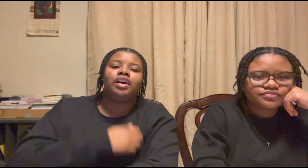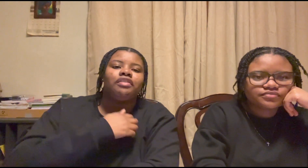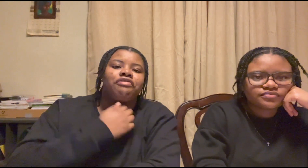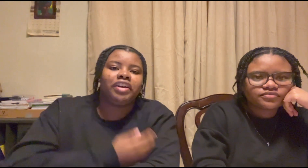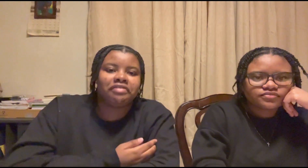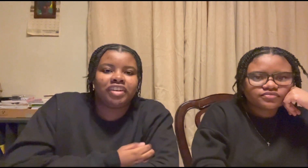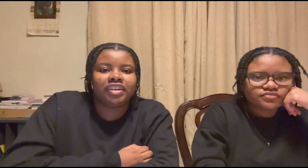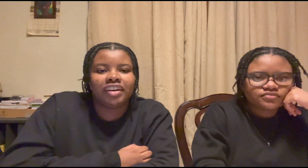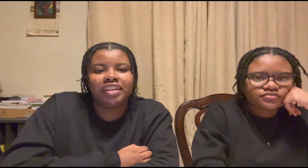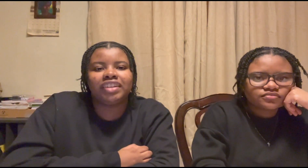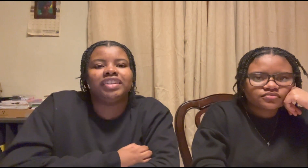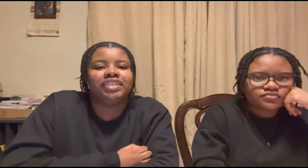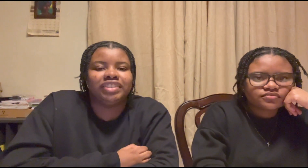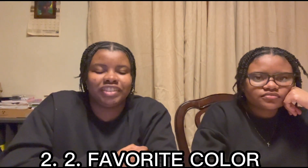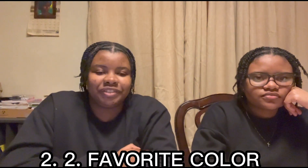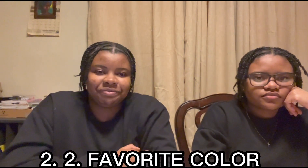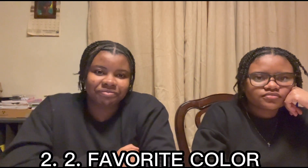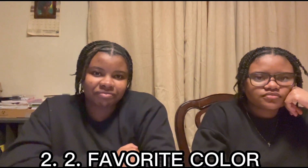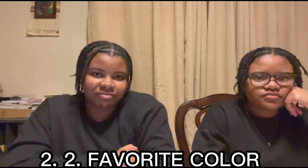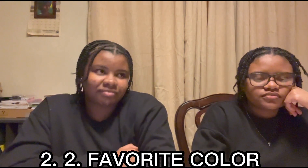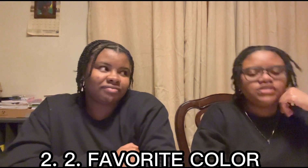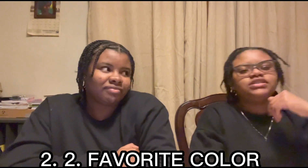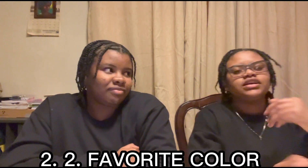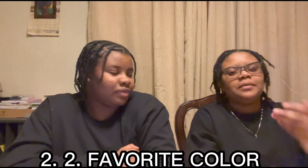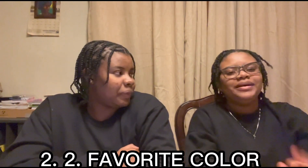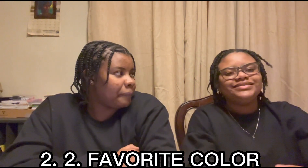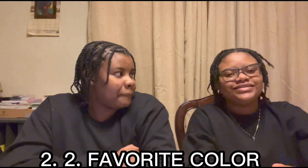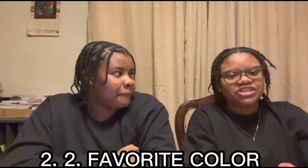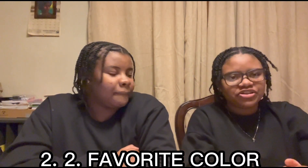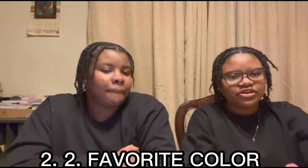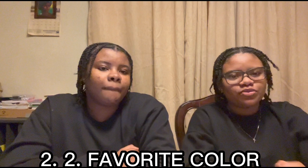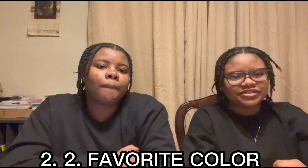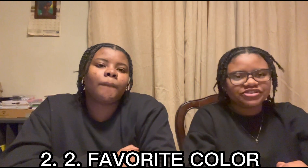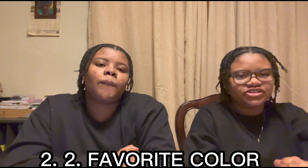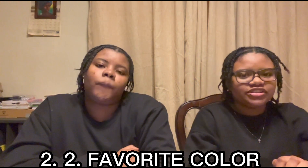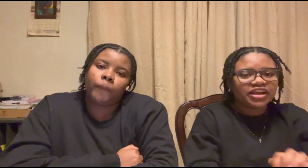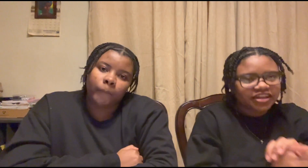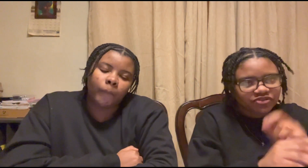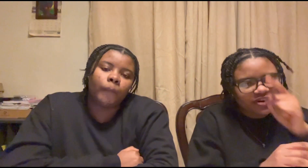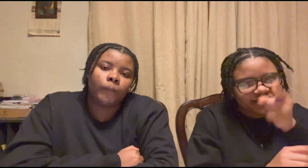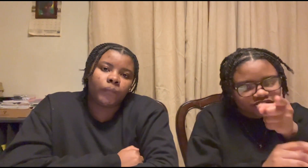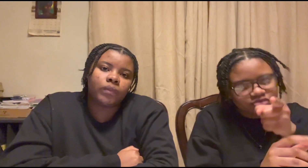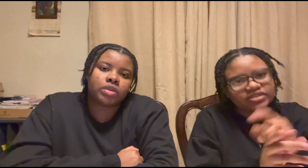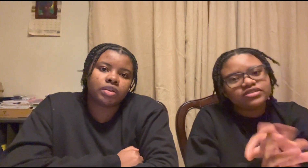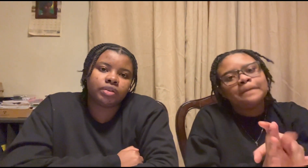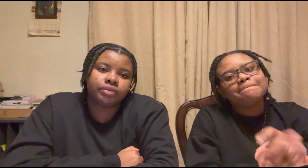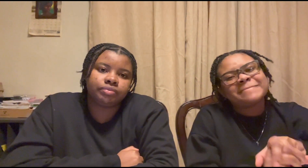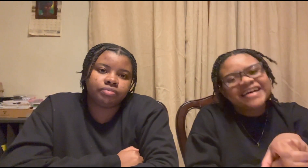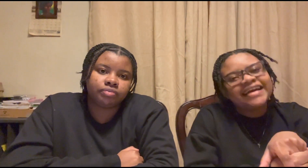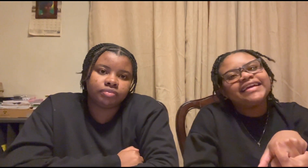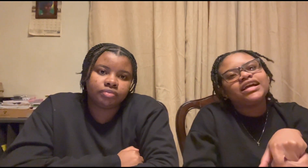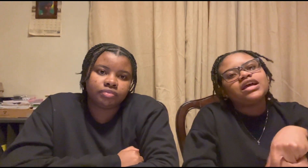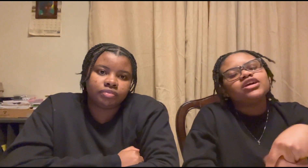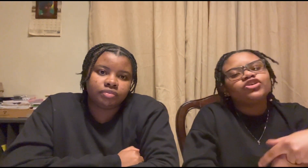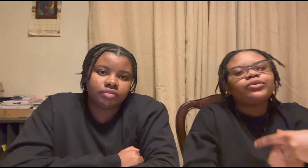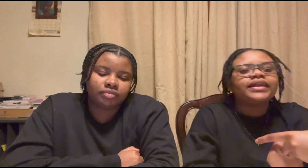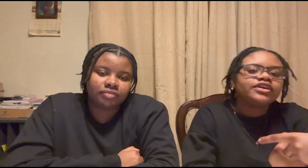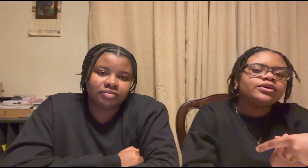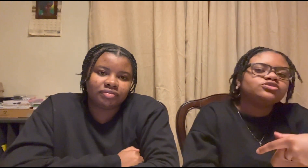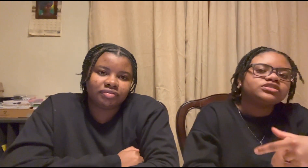our favorite colors this is like a basic generic question and if you guys had tuned in to my q a you guys would